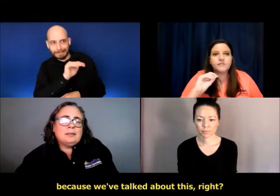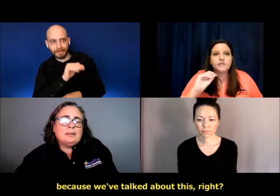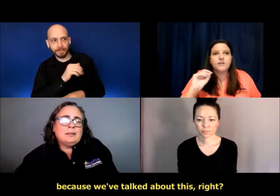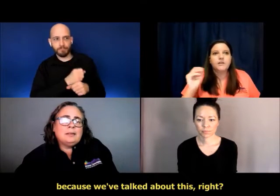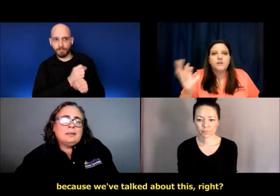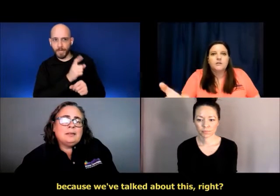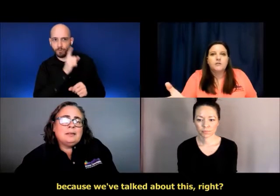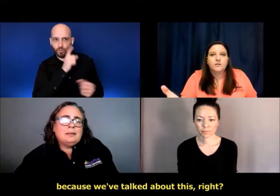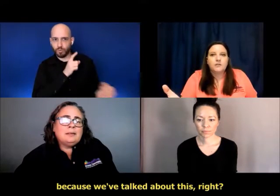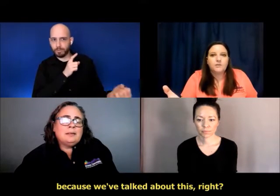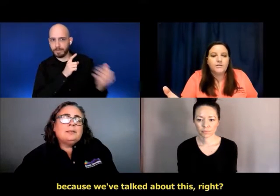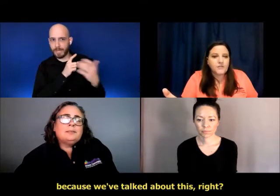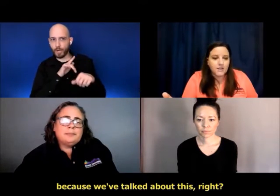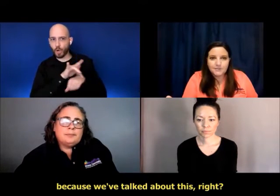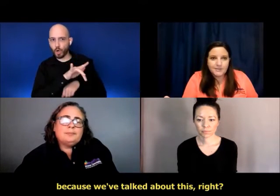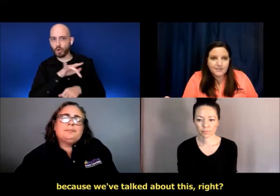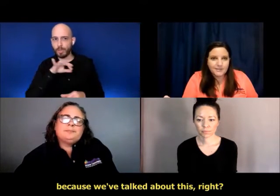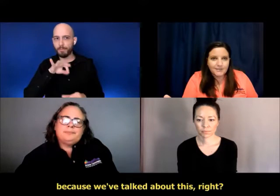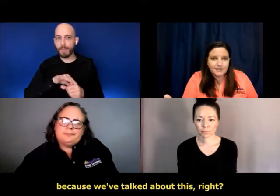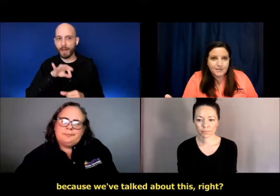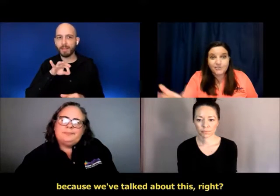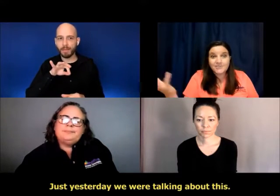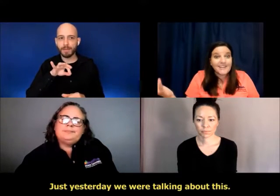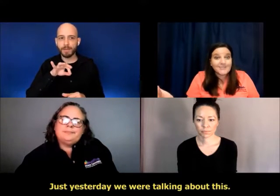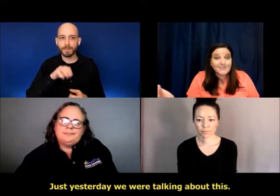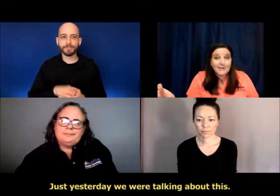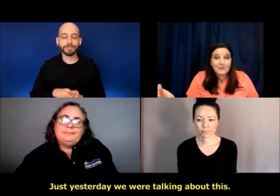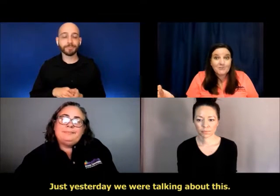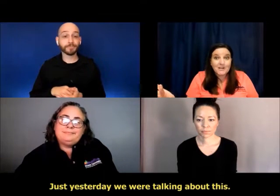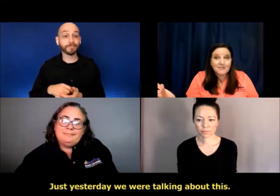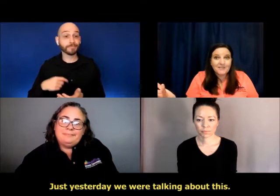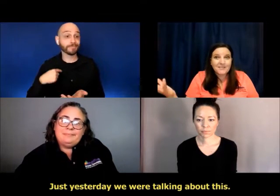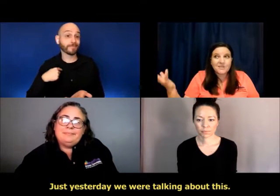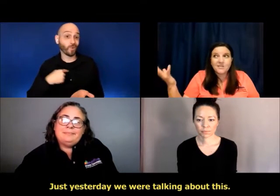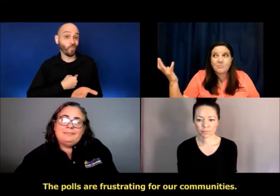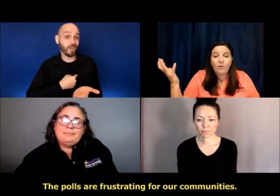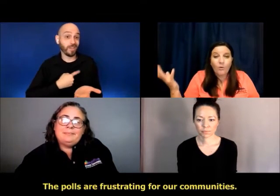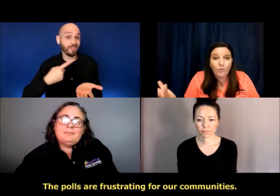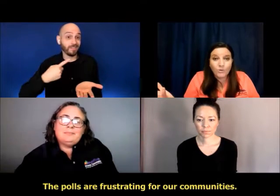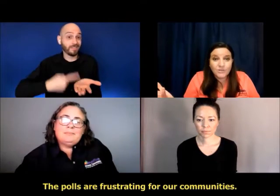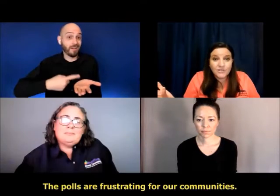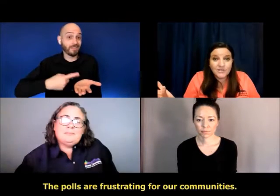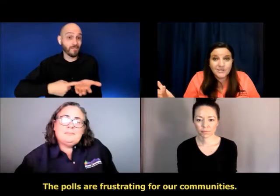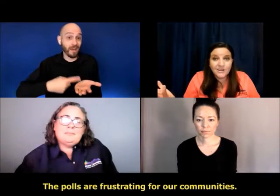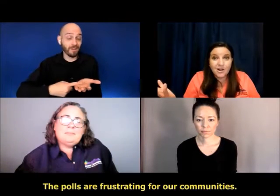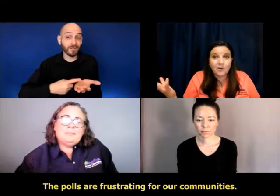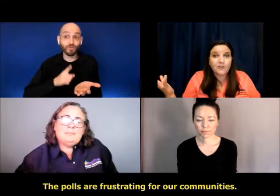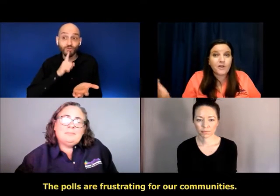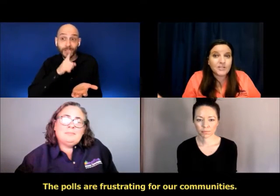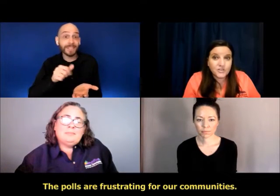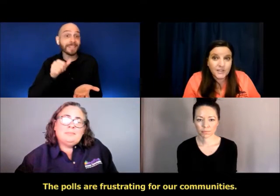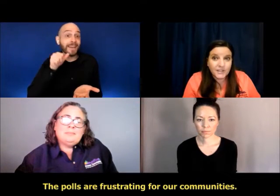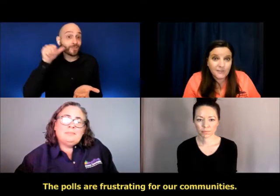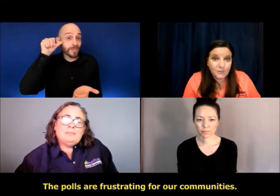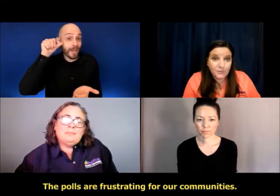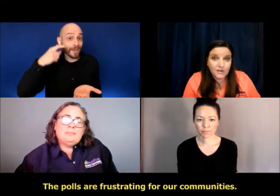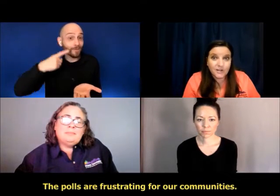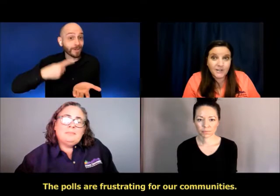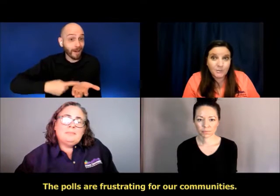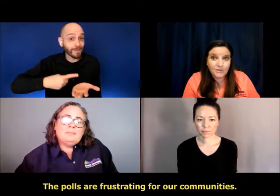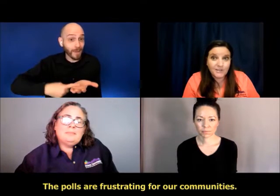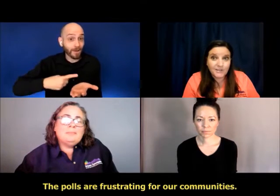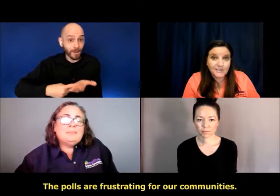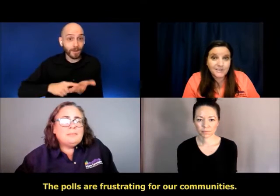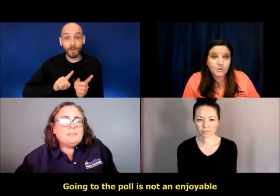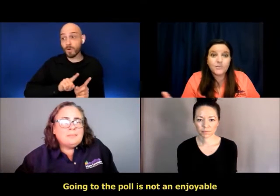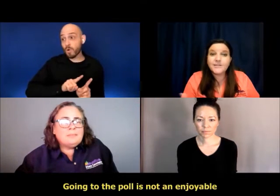Because we've talked about this, right? Just yesterday we were talking about this. The polls are frustrating for